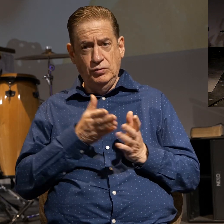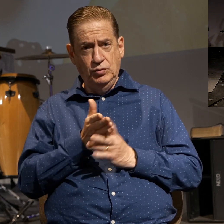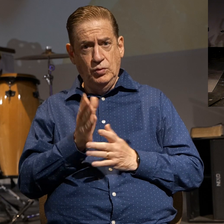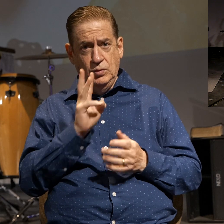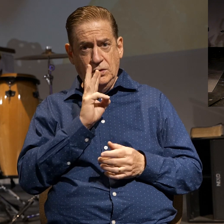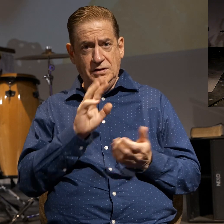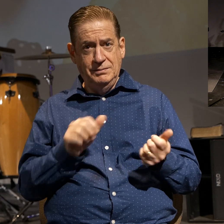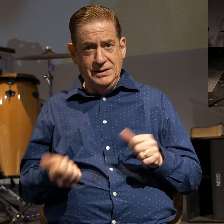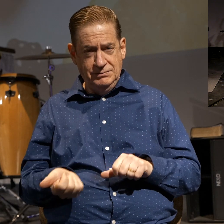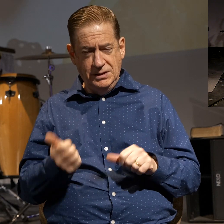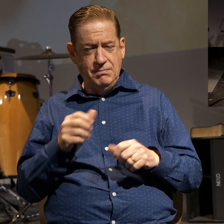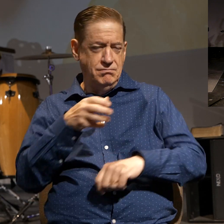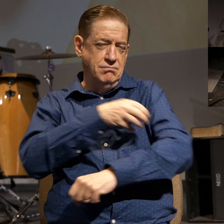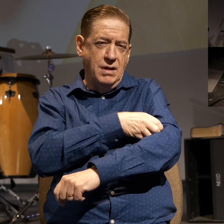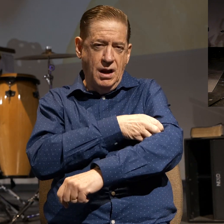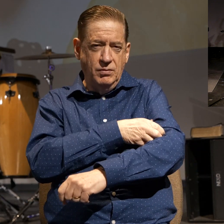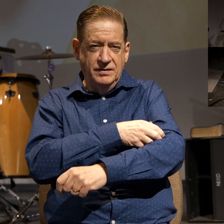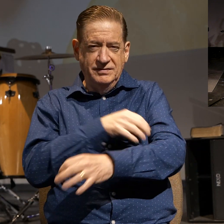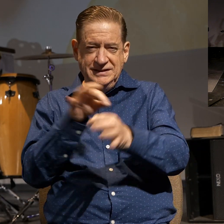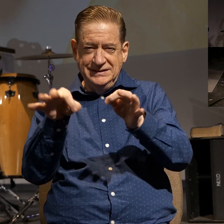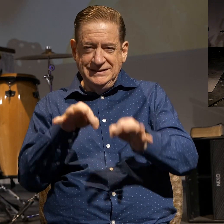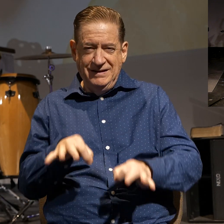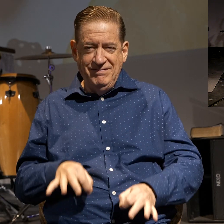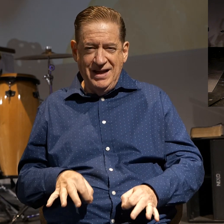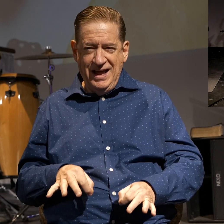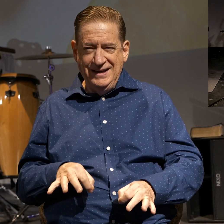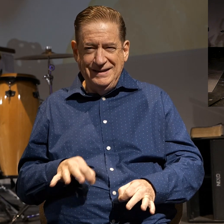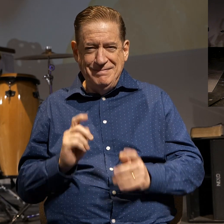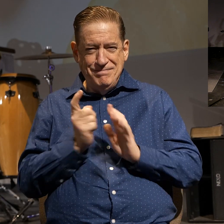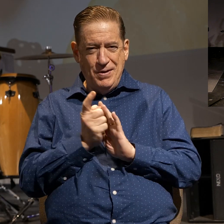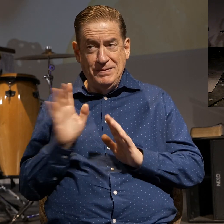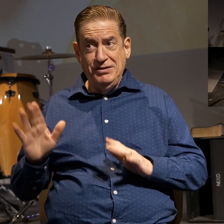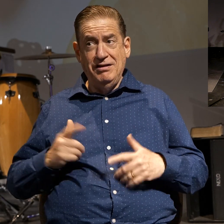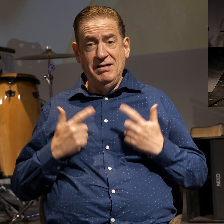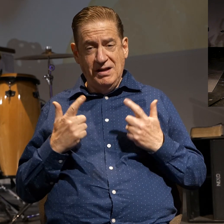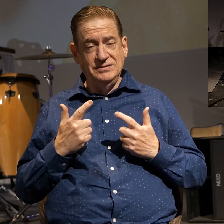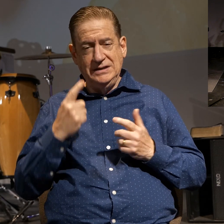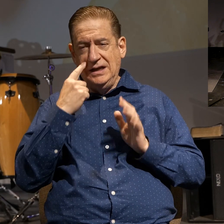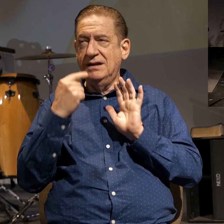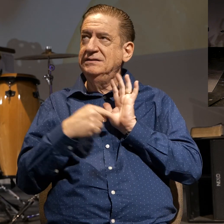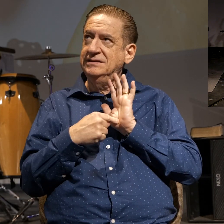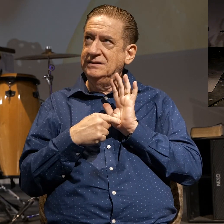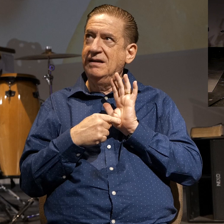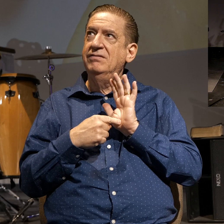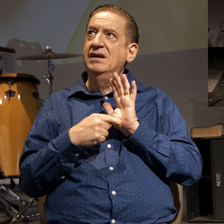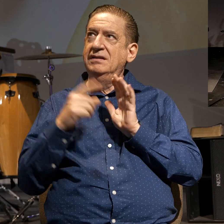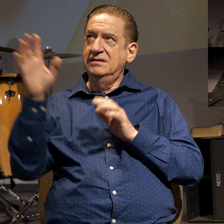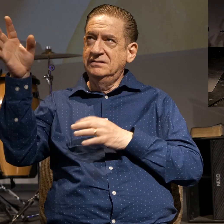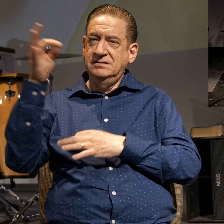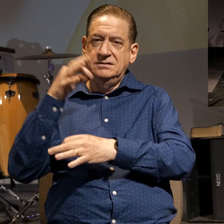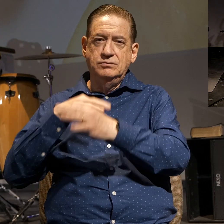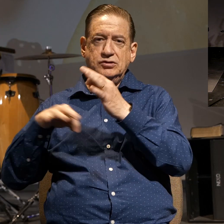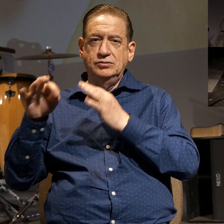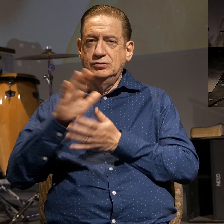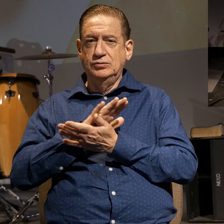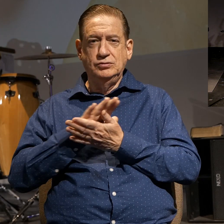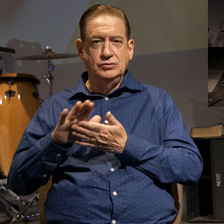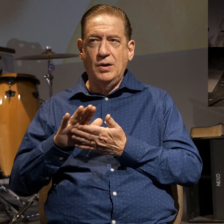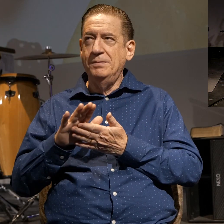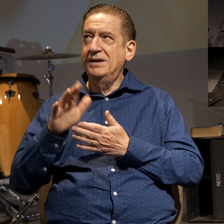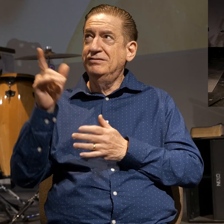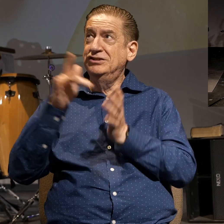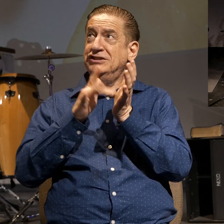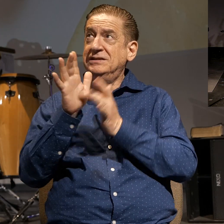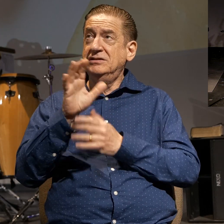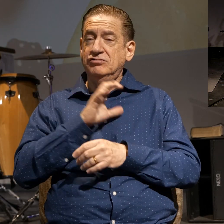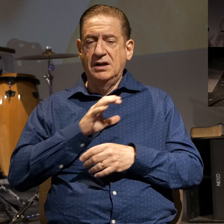a powerful defining moment in their lives of identifying with the substitutionary atonement of Jesus Christ entering into all